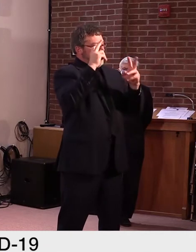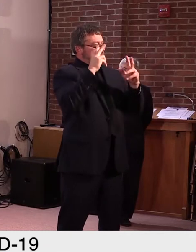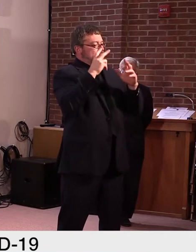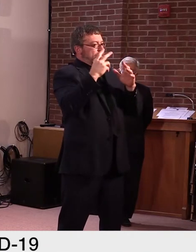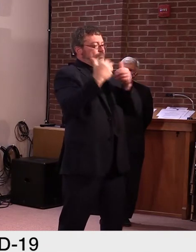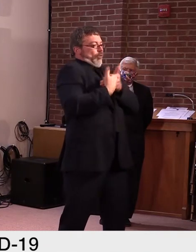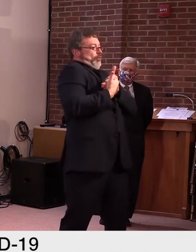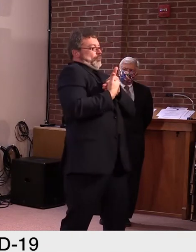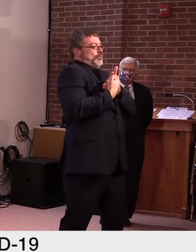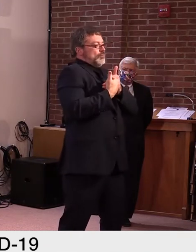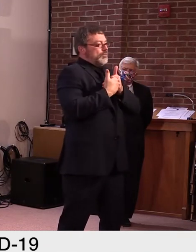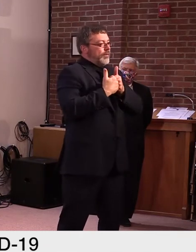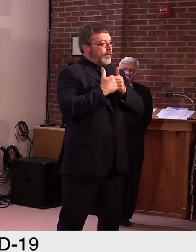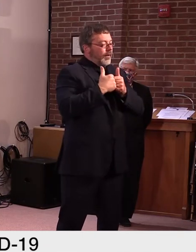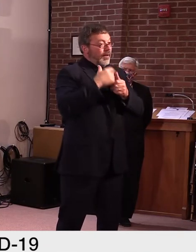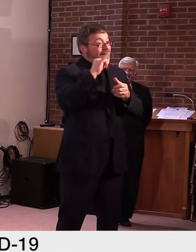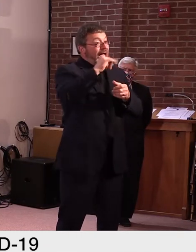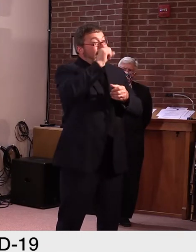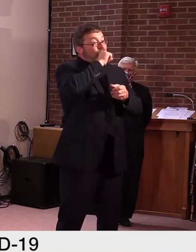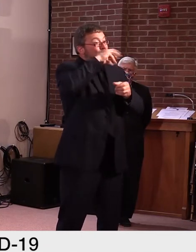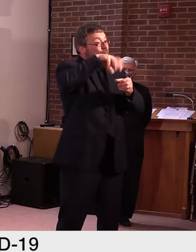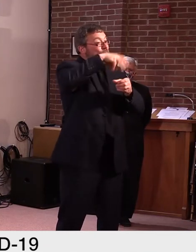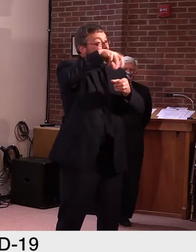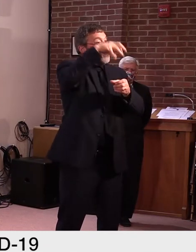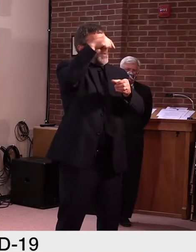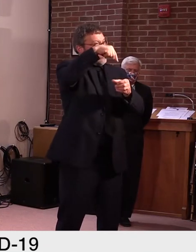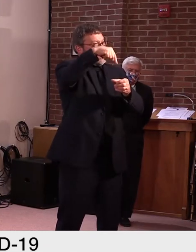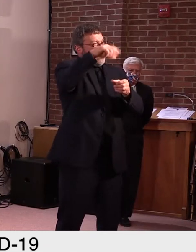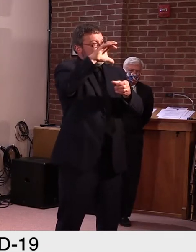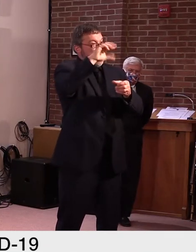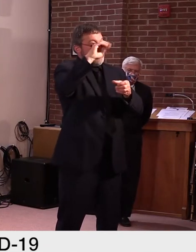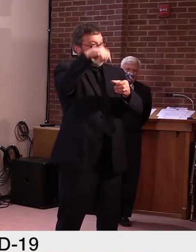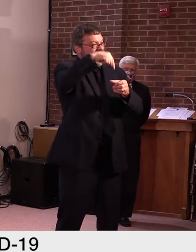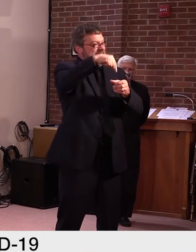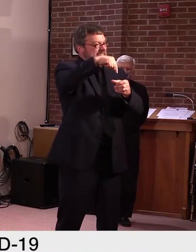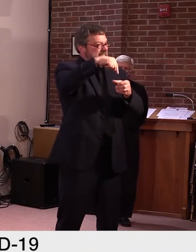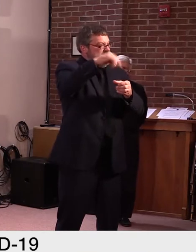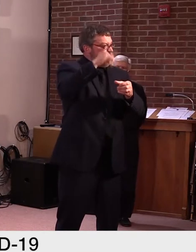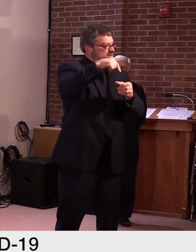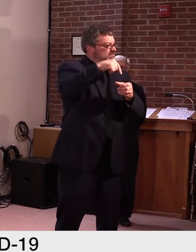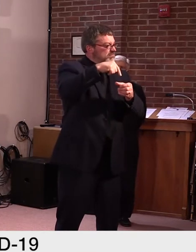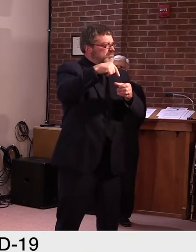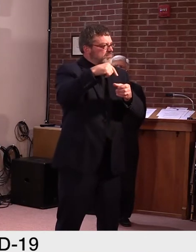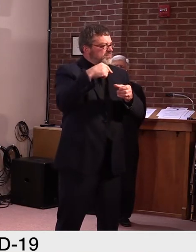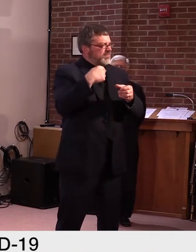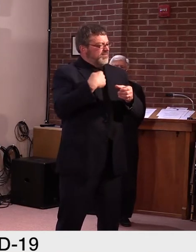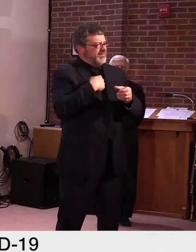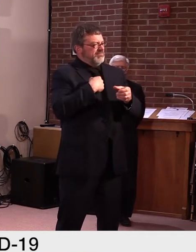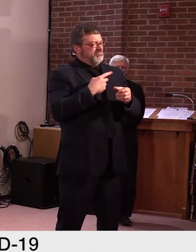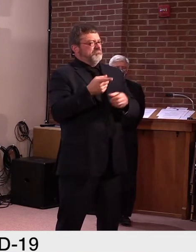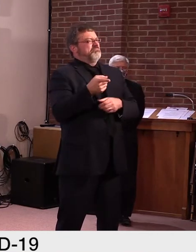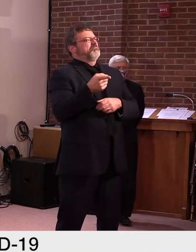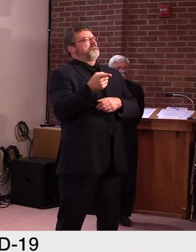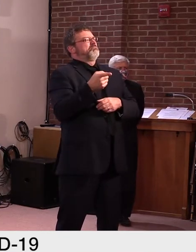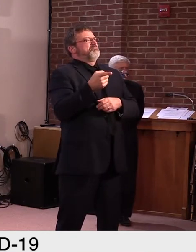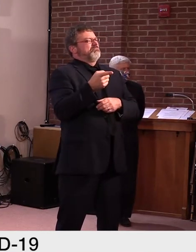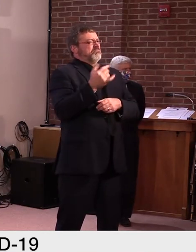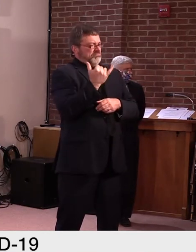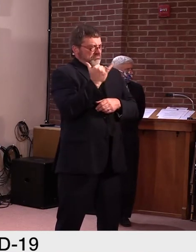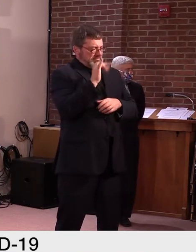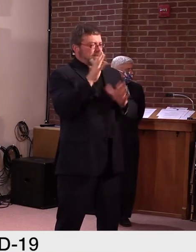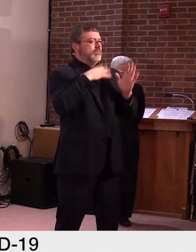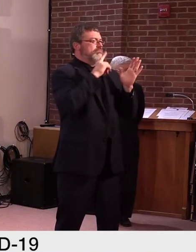our beloved Vermont treat, the creamy. So we couldn't let it go. We needed to